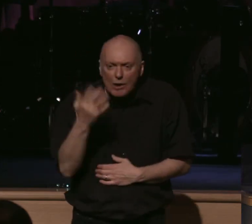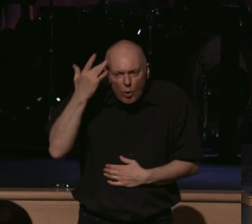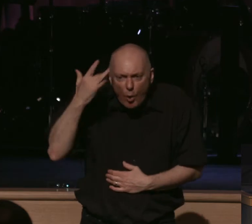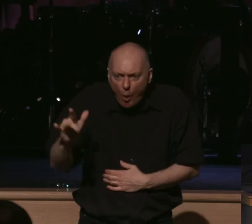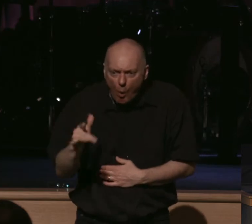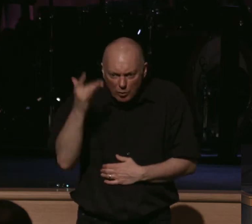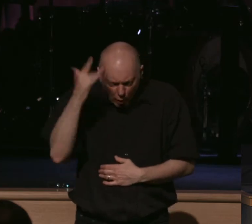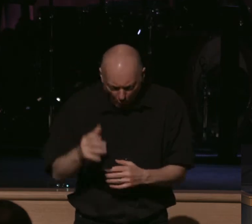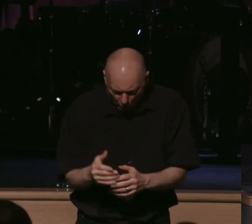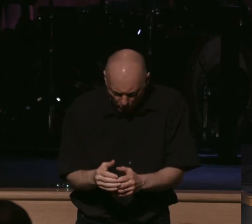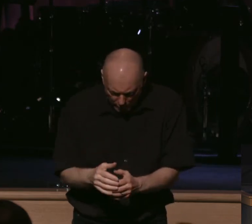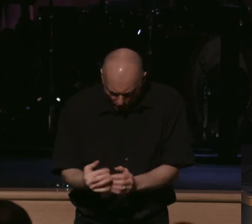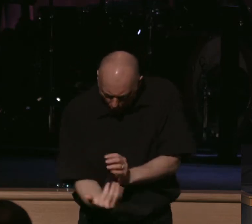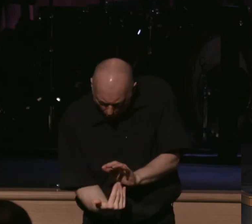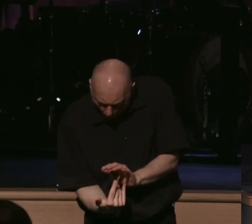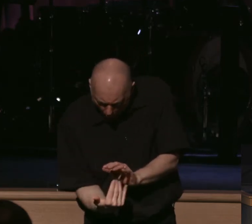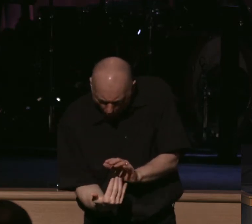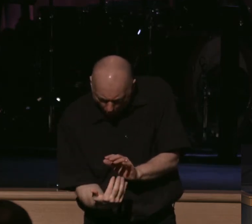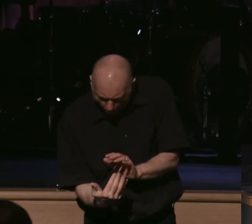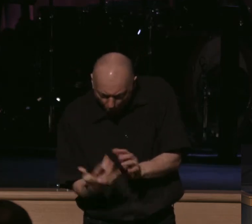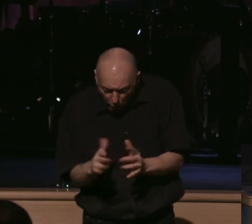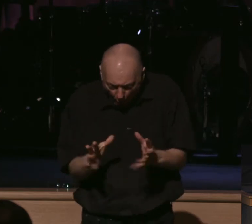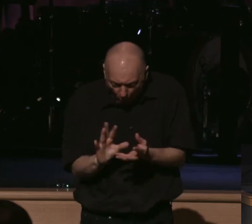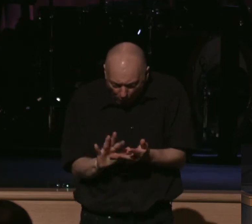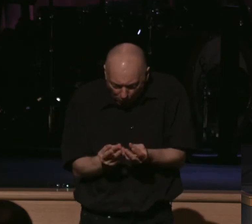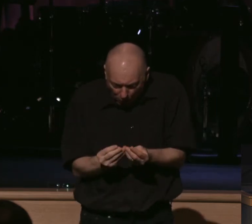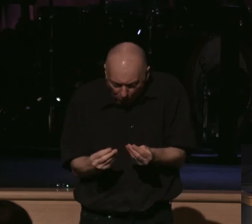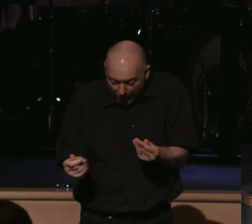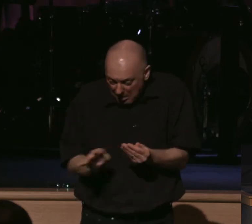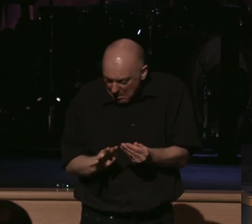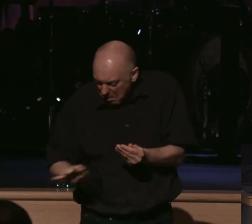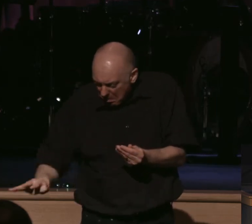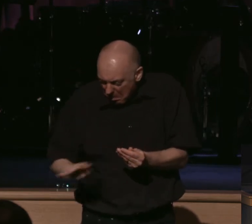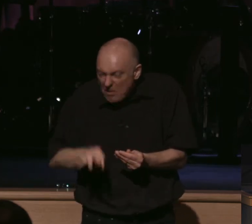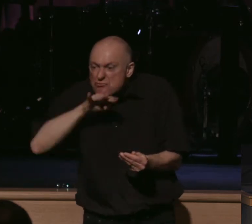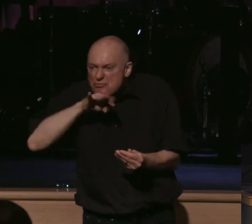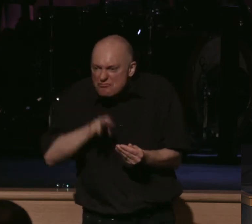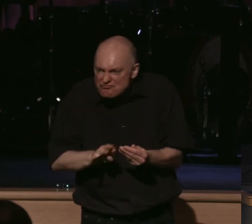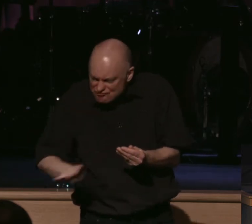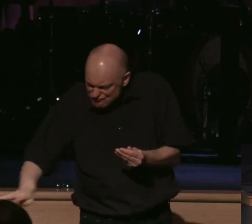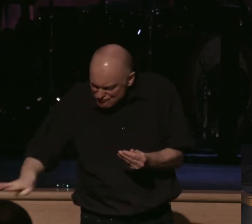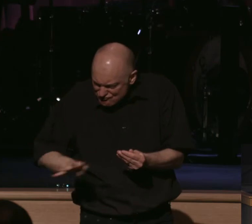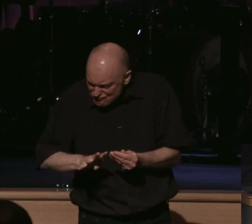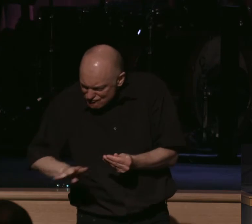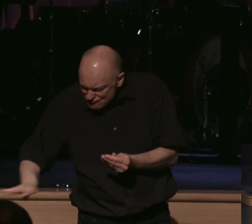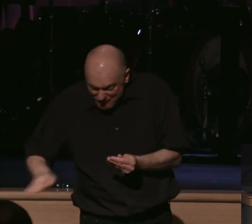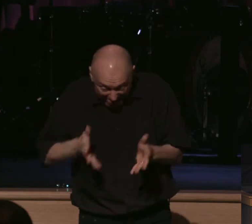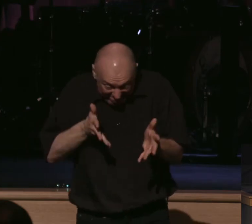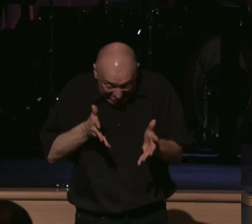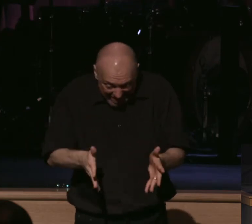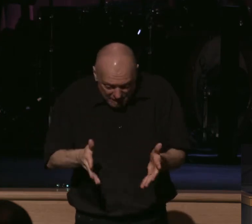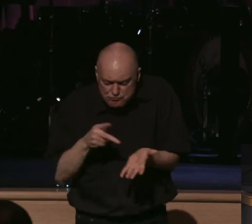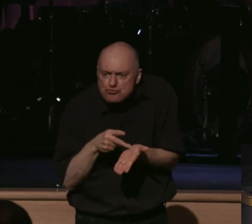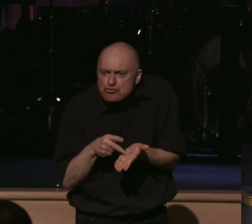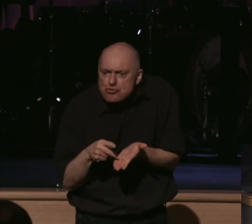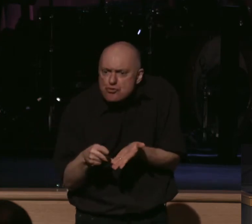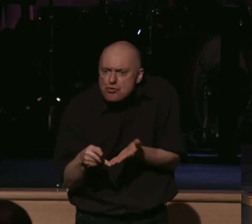intensifies the gold, the impurities will rise to the top. And therefore, the goldsmith can sweep out the impurities,